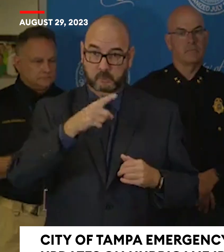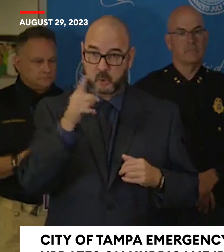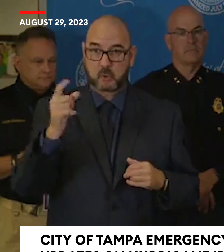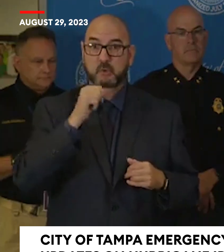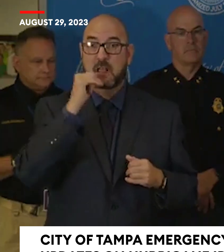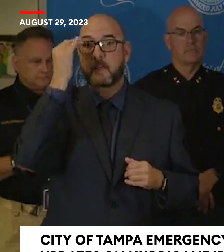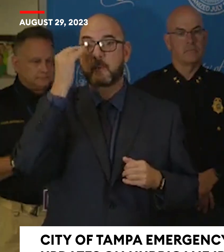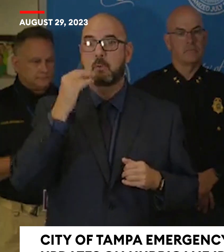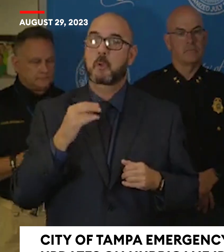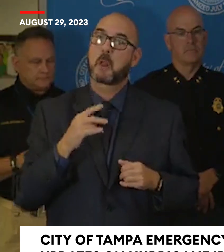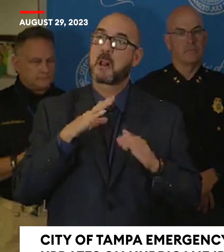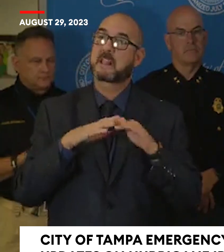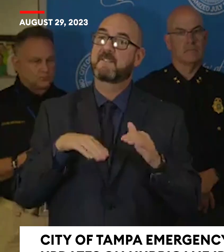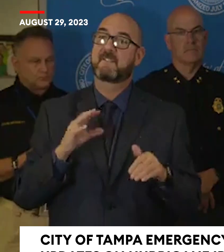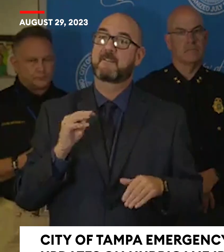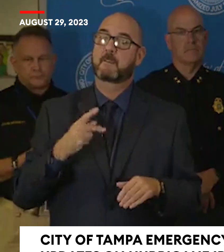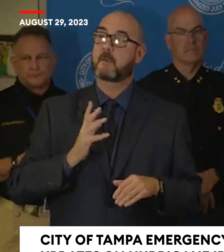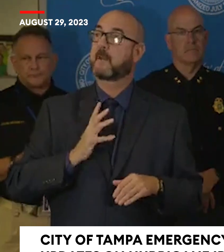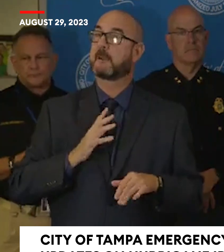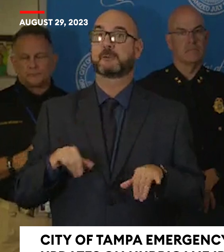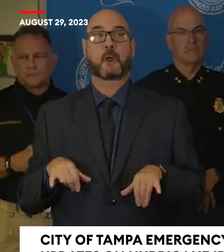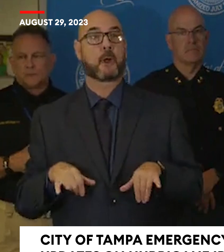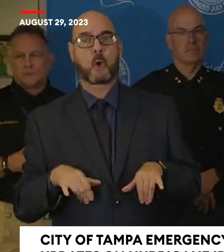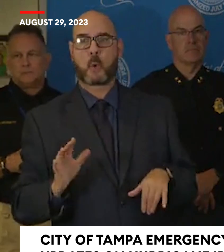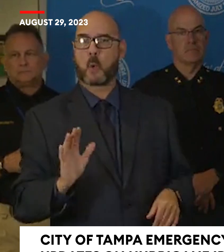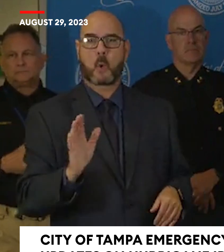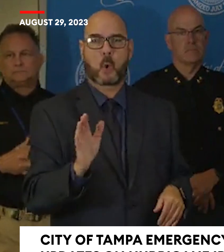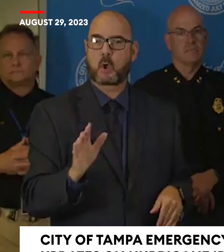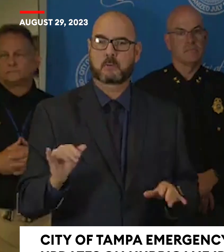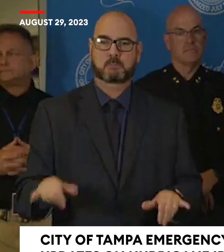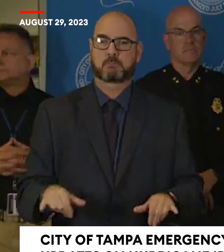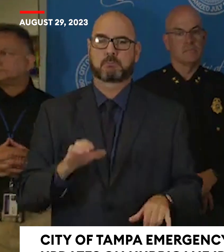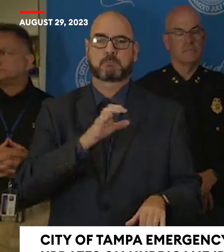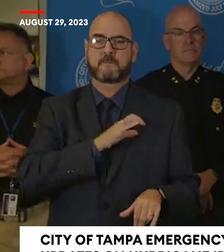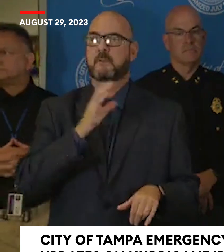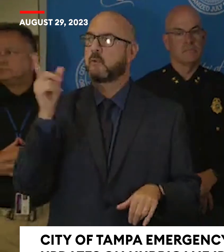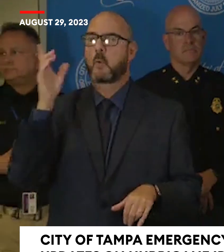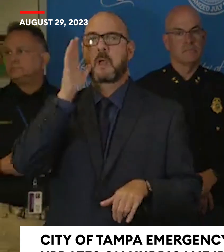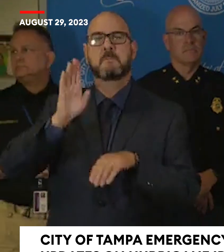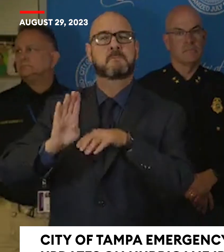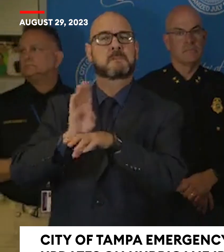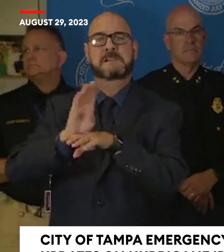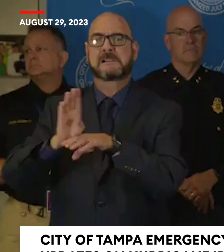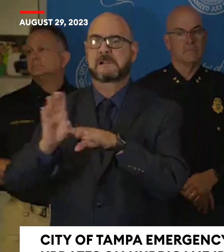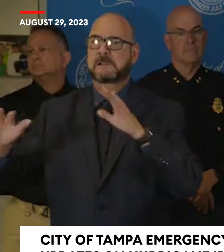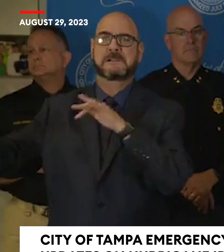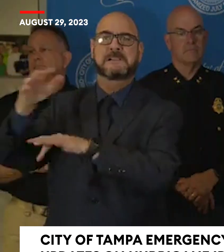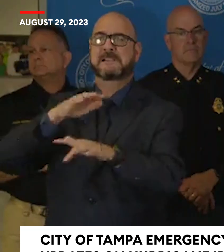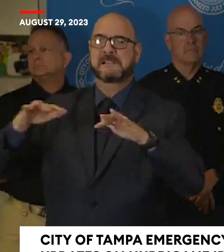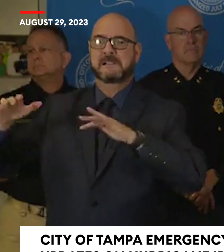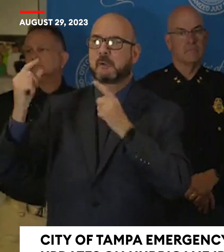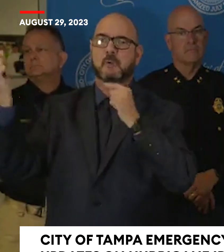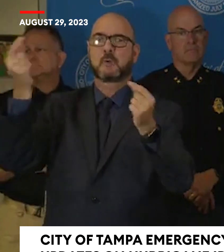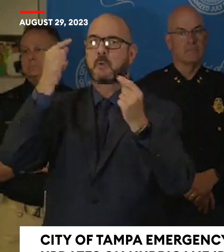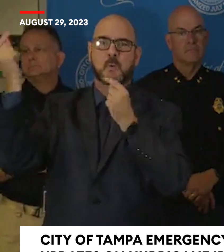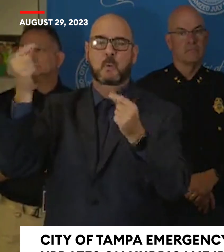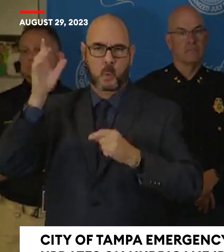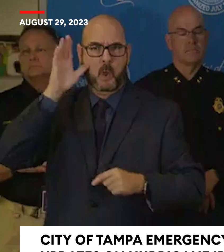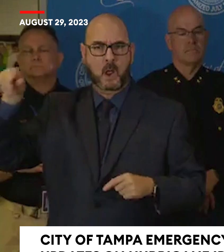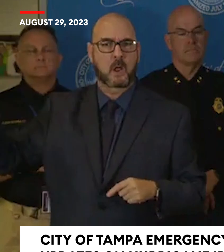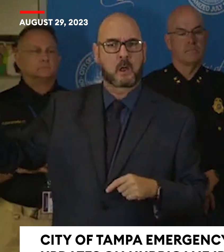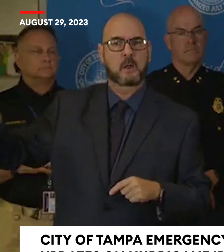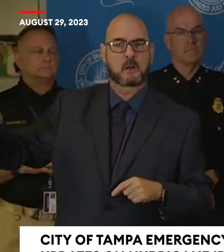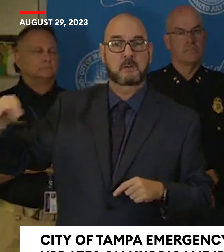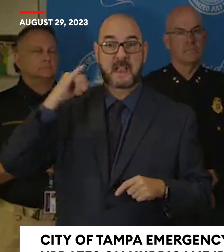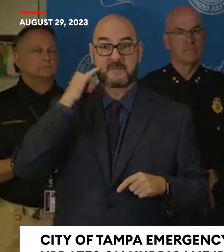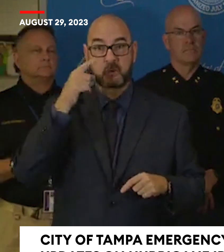because the officers are going to be busy with a number of different tasks and they don't know how long it would take to